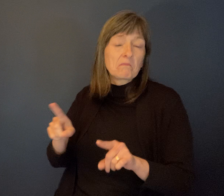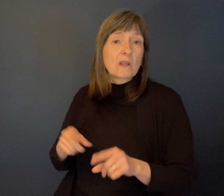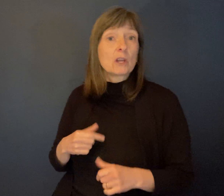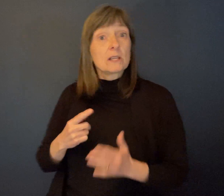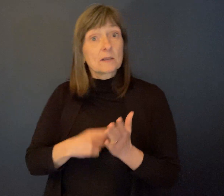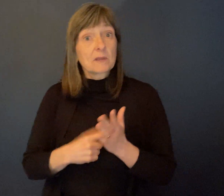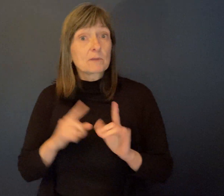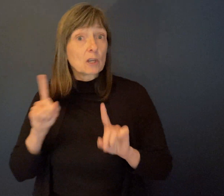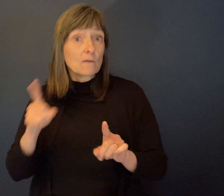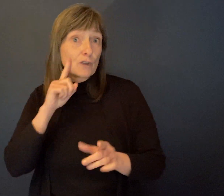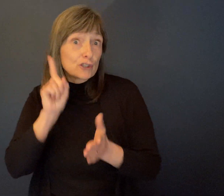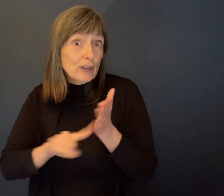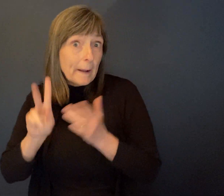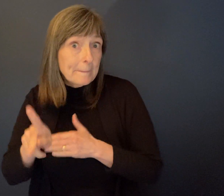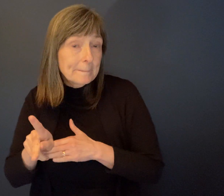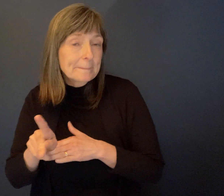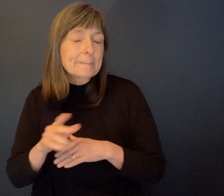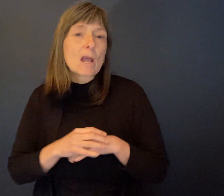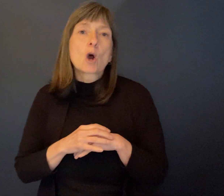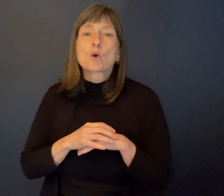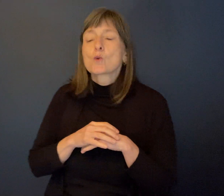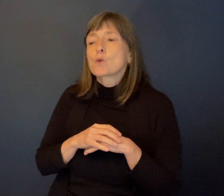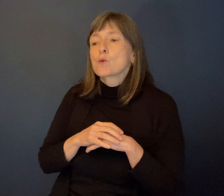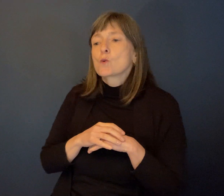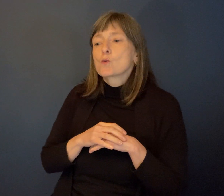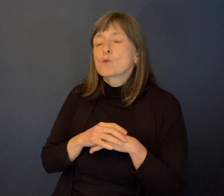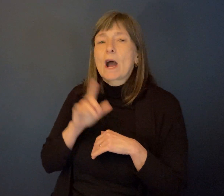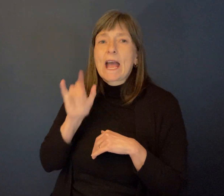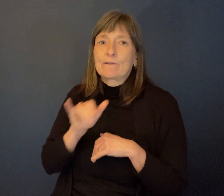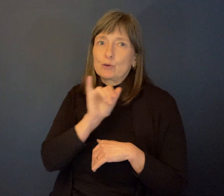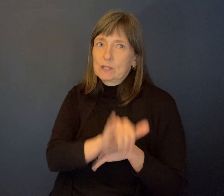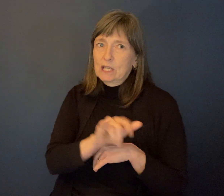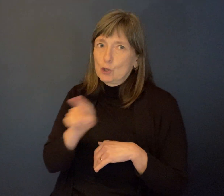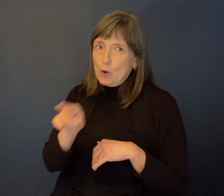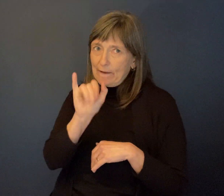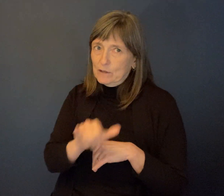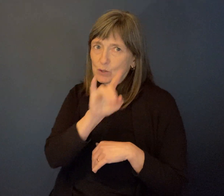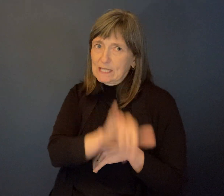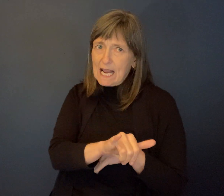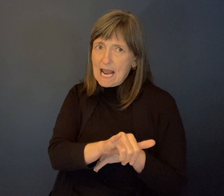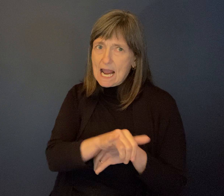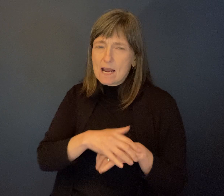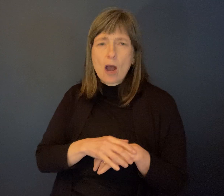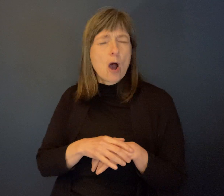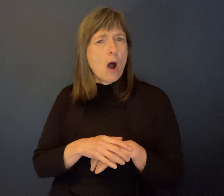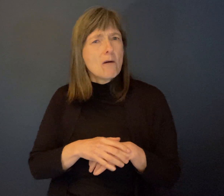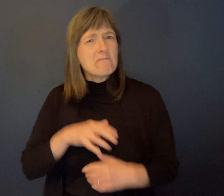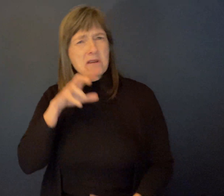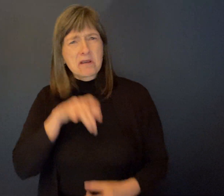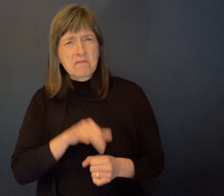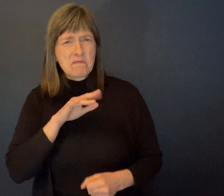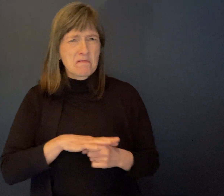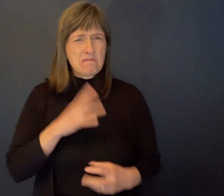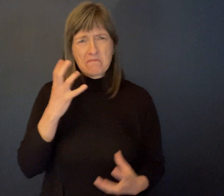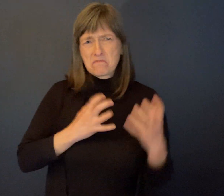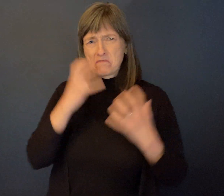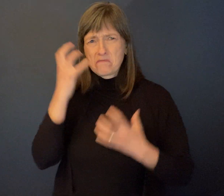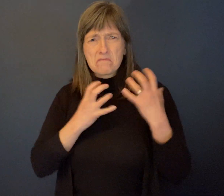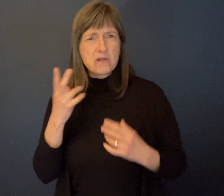and, oh my, we're going to have to admit you. Well, you screeched and bawled because you did not want to be admitted. You wanted to be going